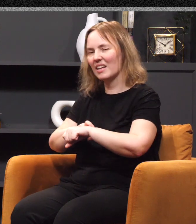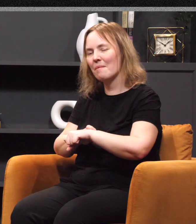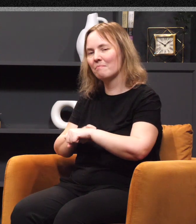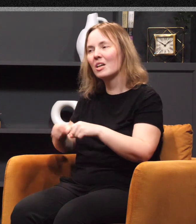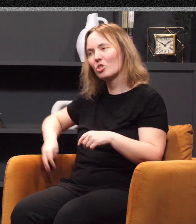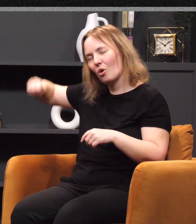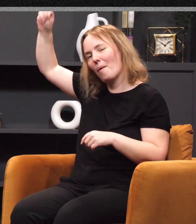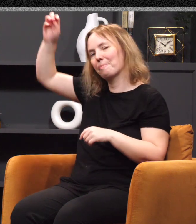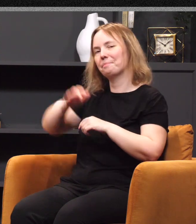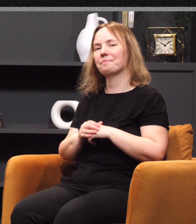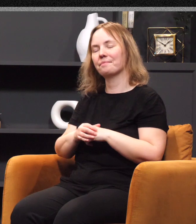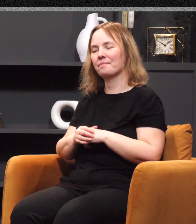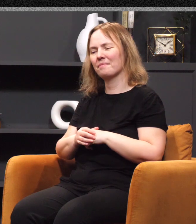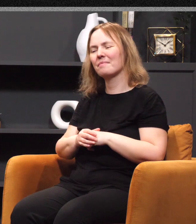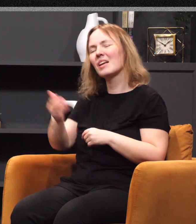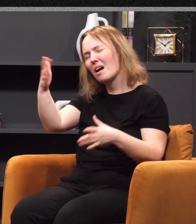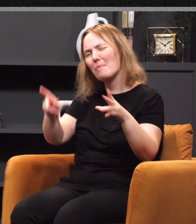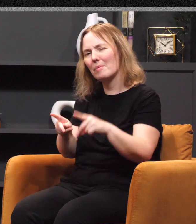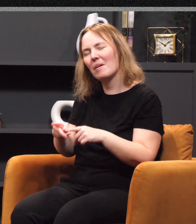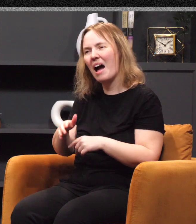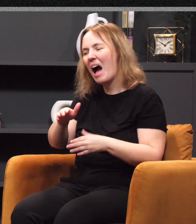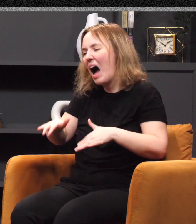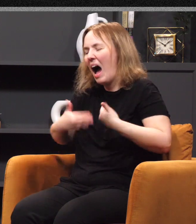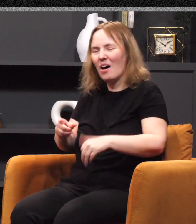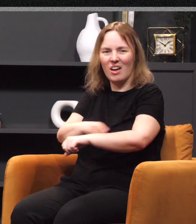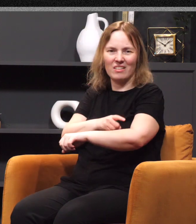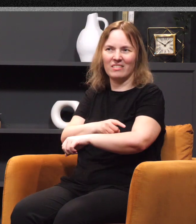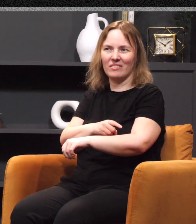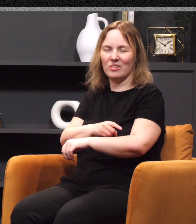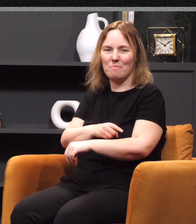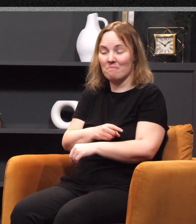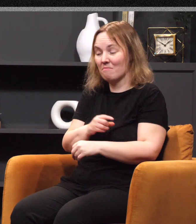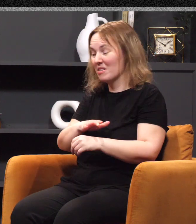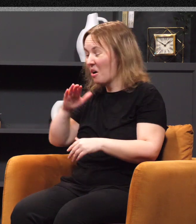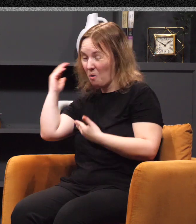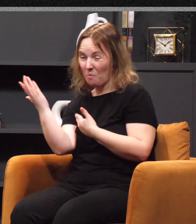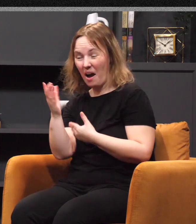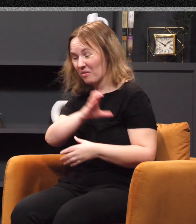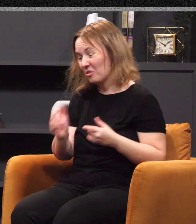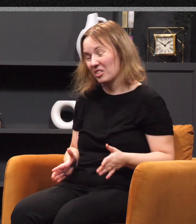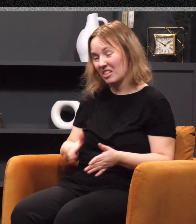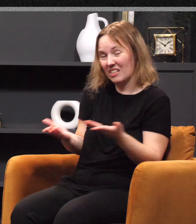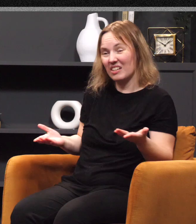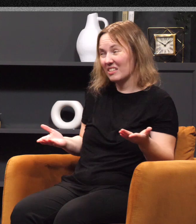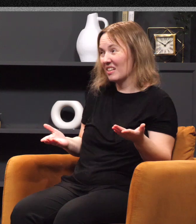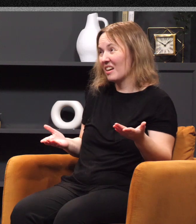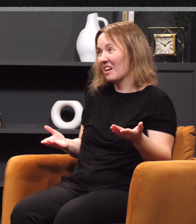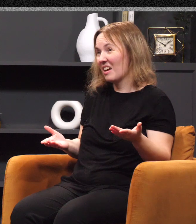up. Come on, people. How long have you been around Christian things? How long have been around me? Where